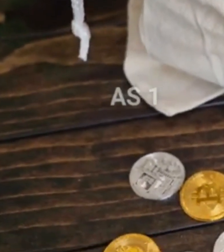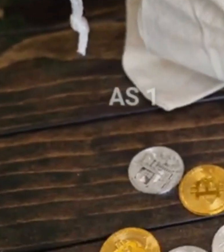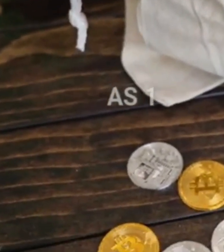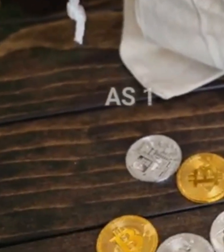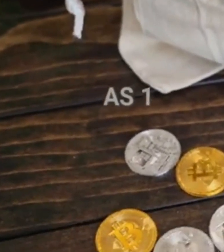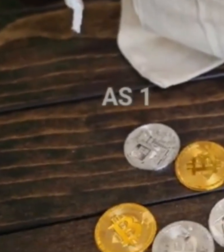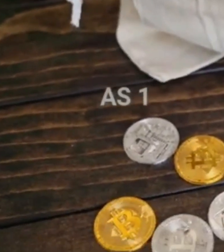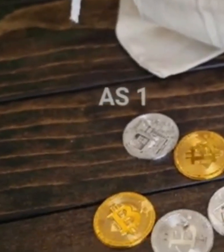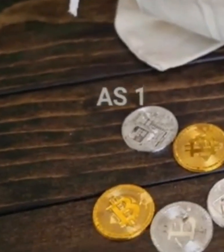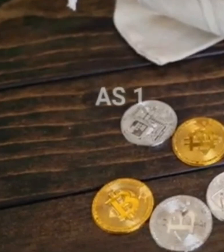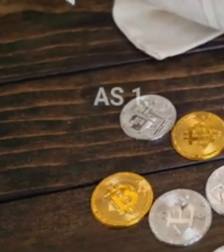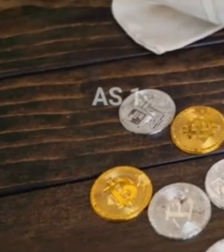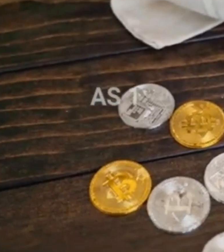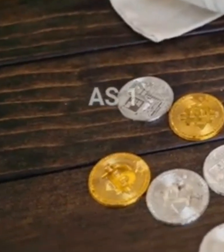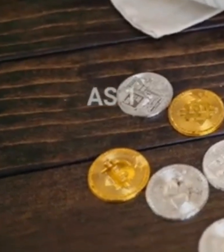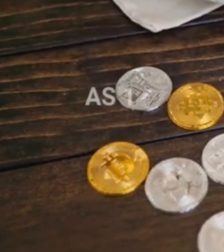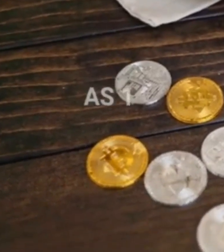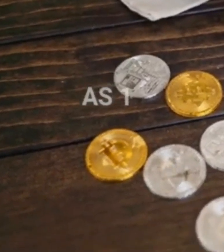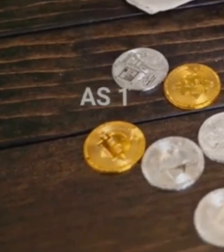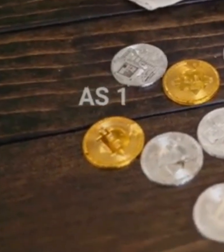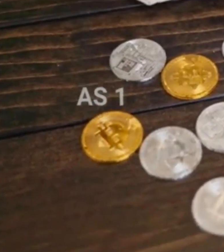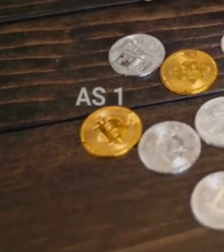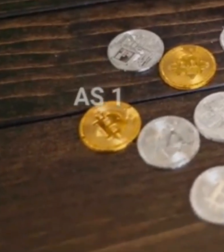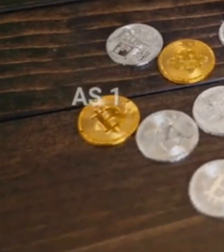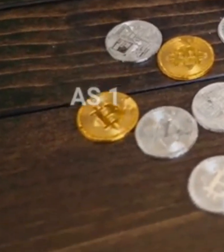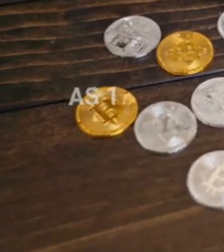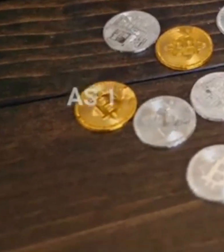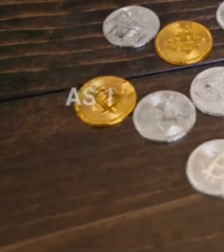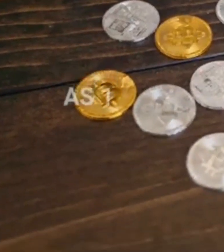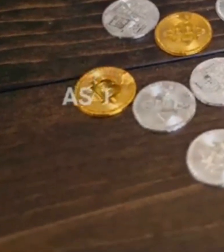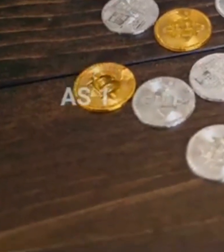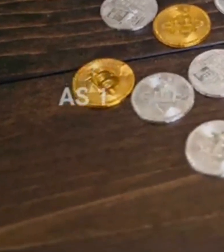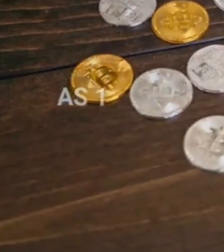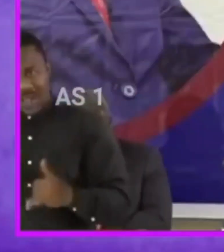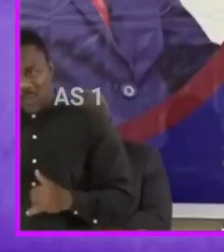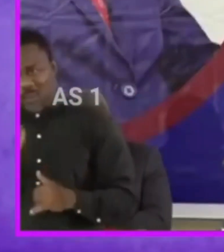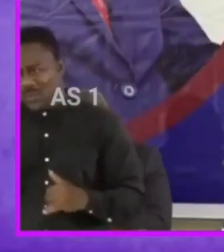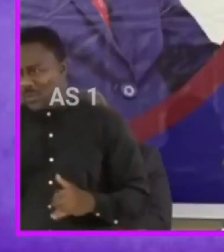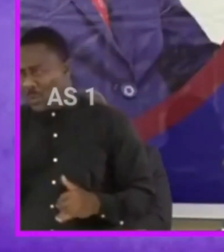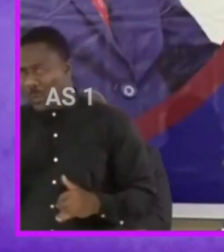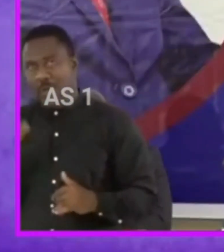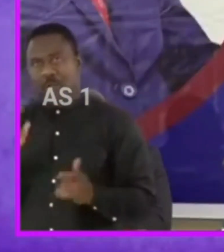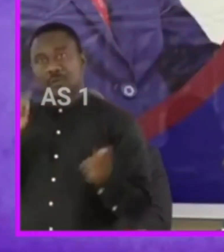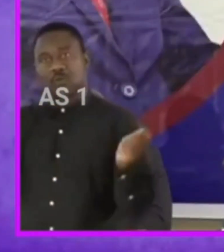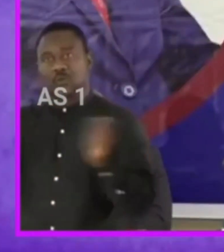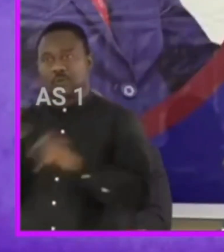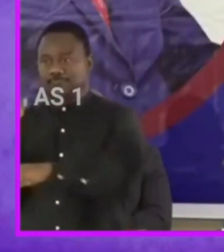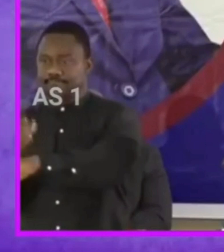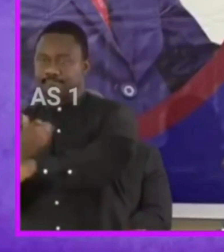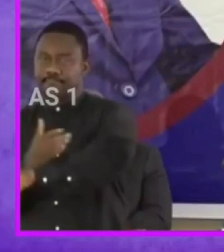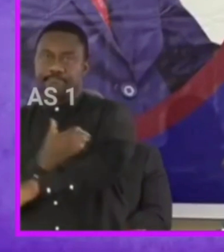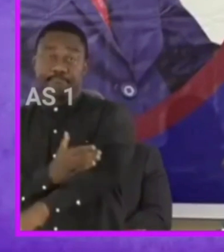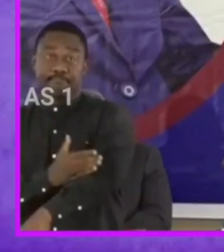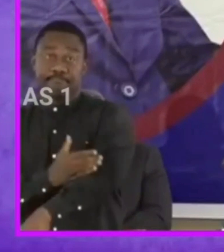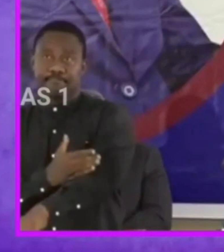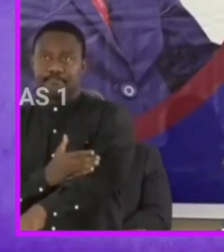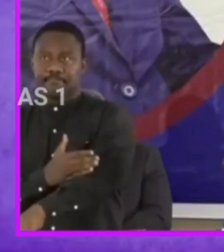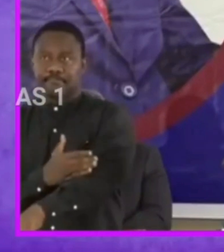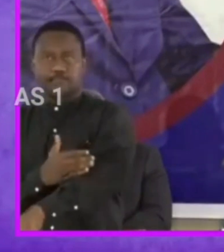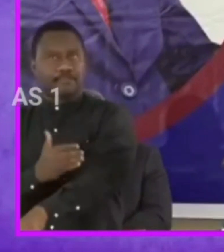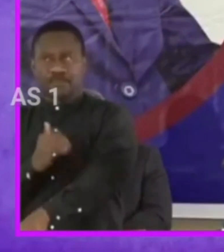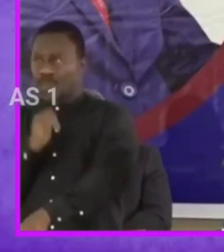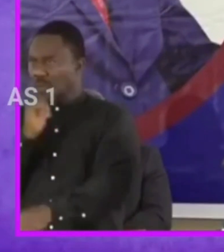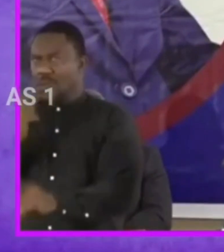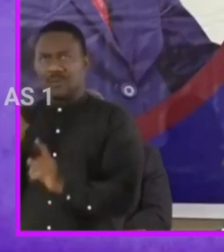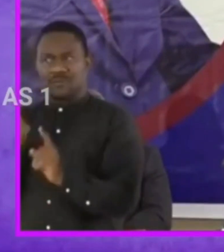money that we need to transform ourselves as a nation so the 21st century transformation will not necessarily come